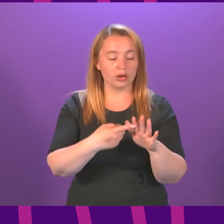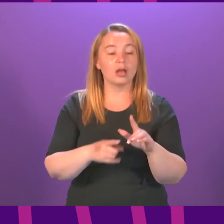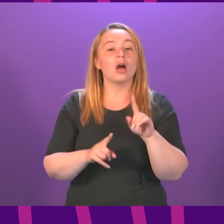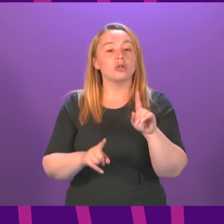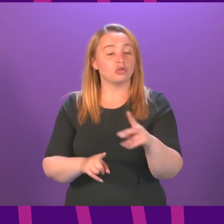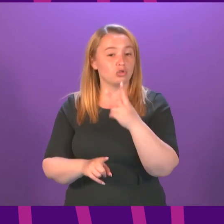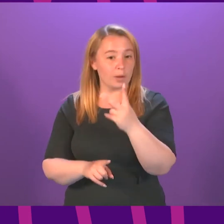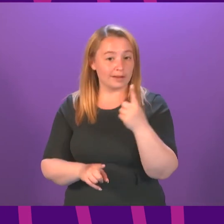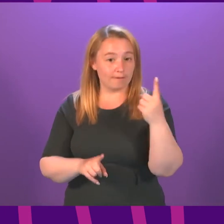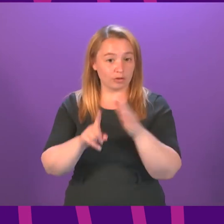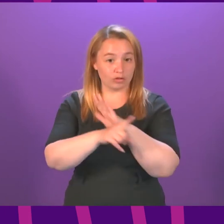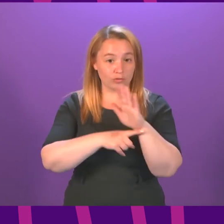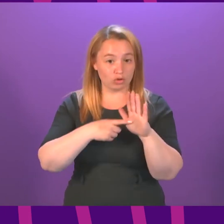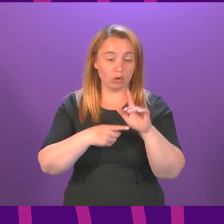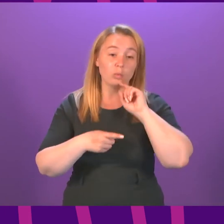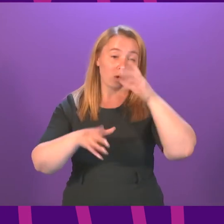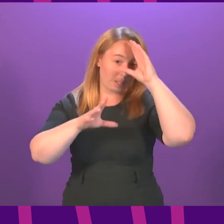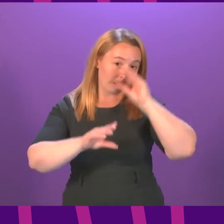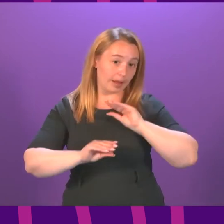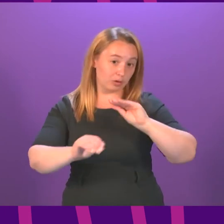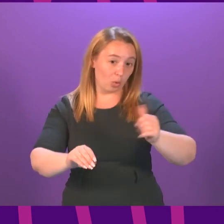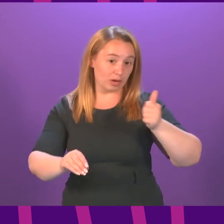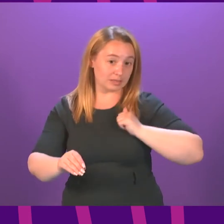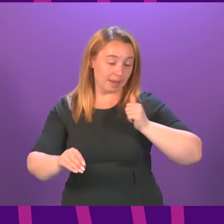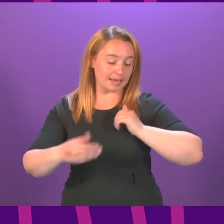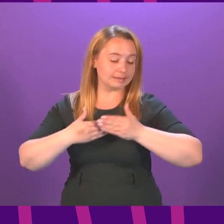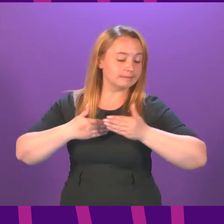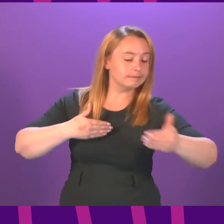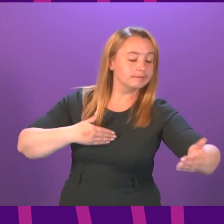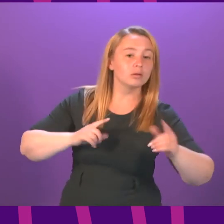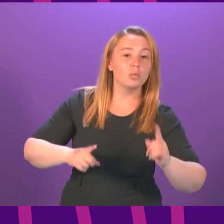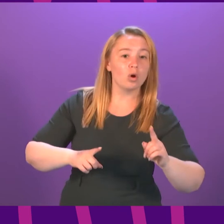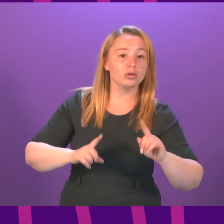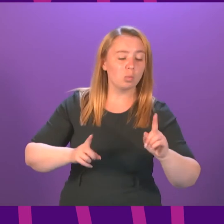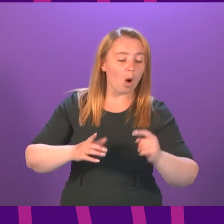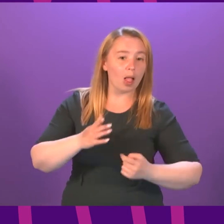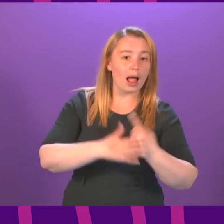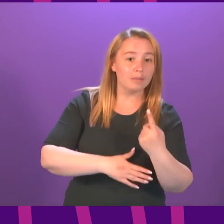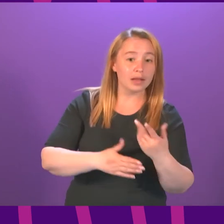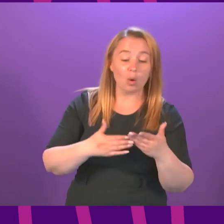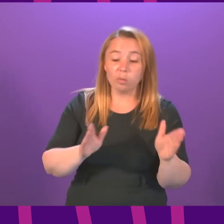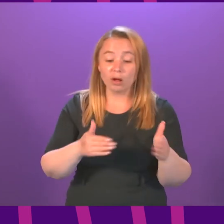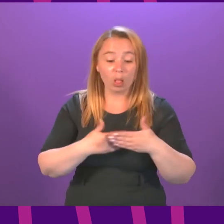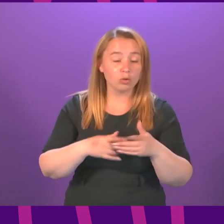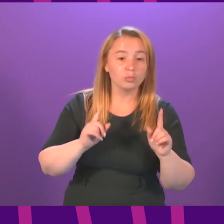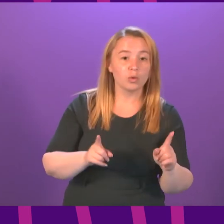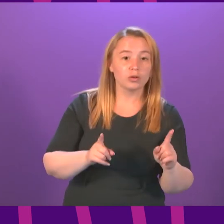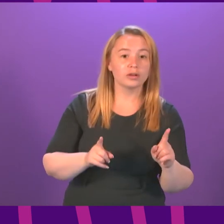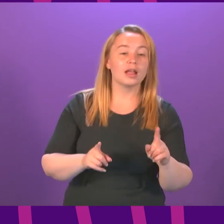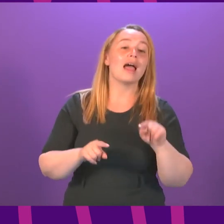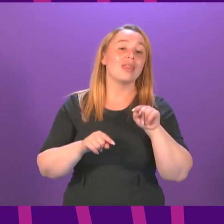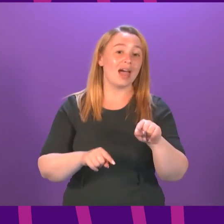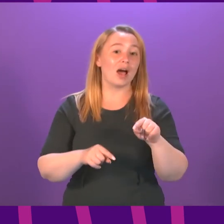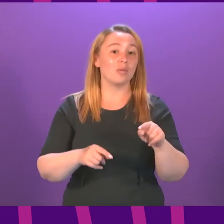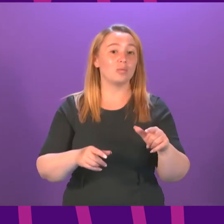21st of June what our expectation is of going ahead or not or to what extent we will go ahead and that will be informed by the